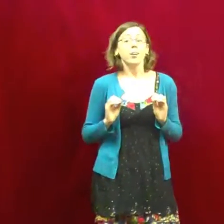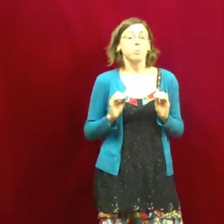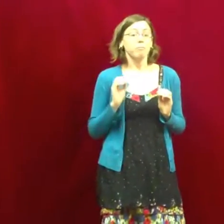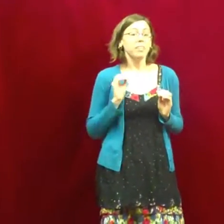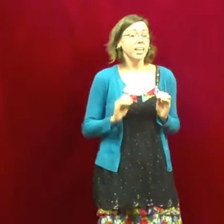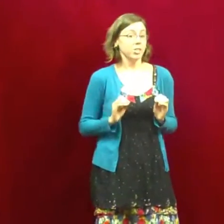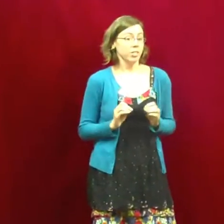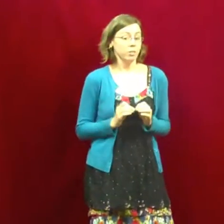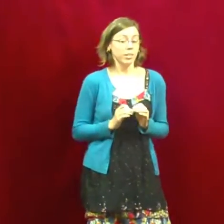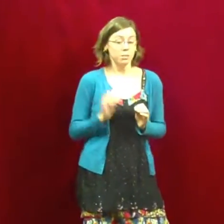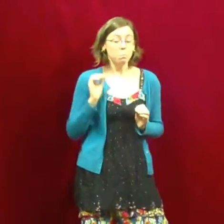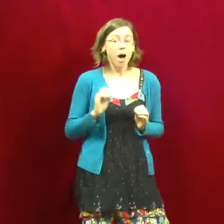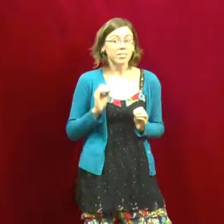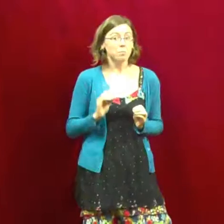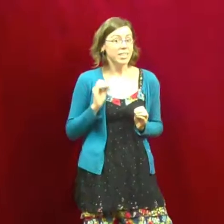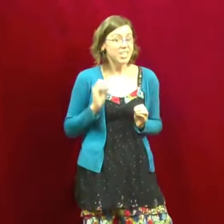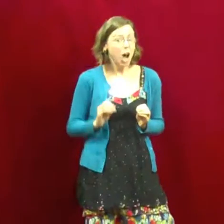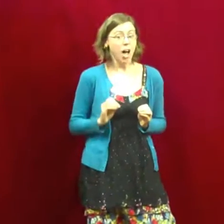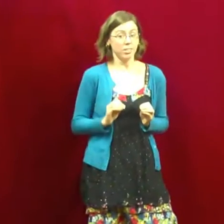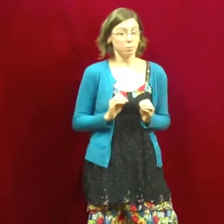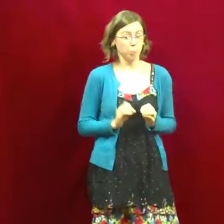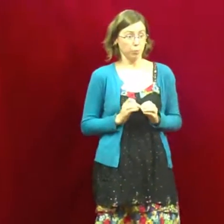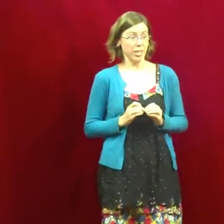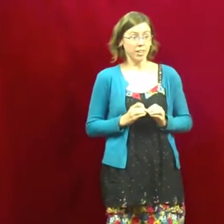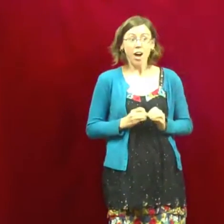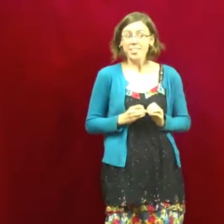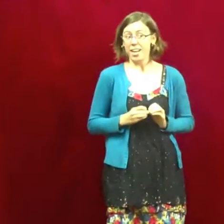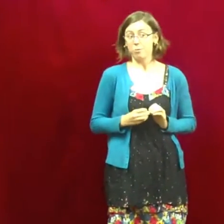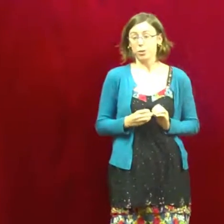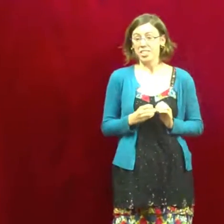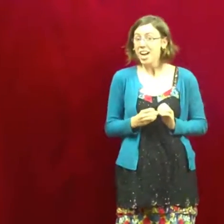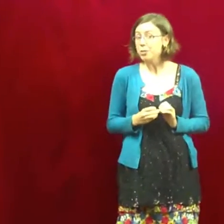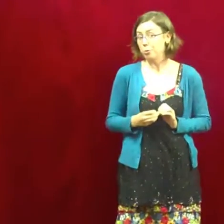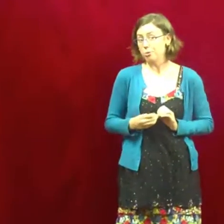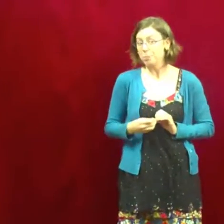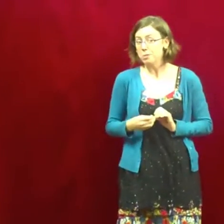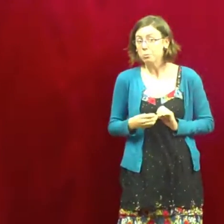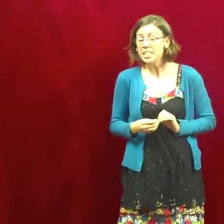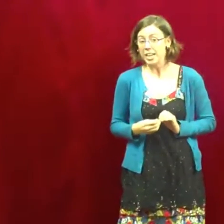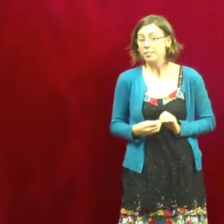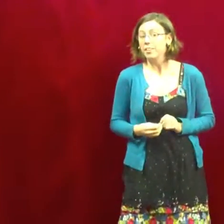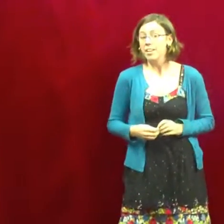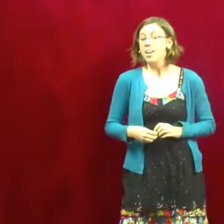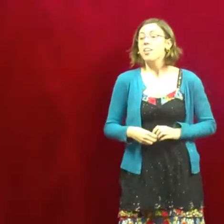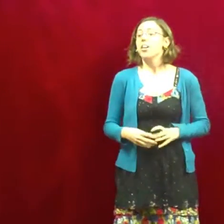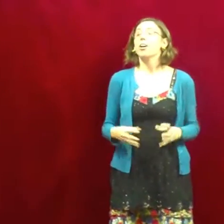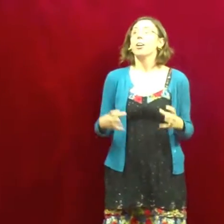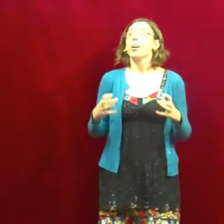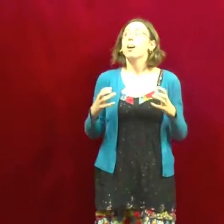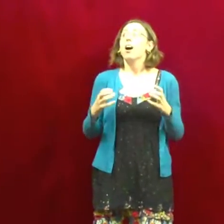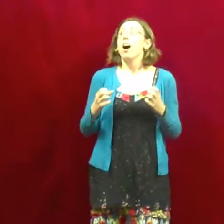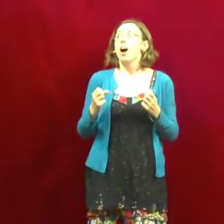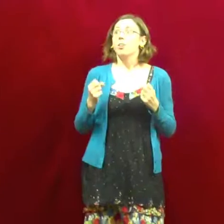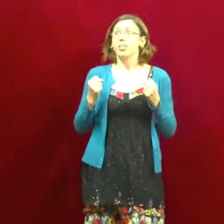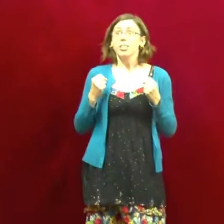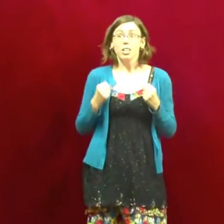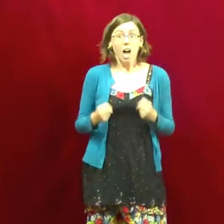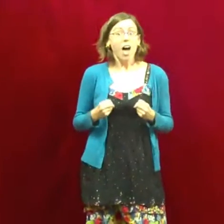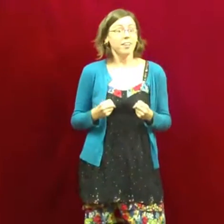reflection, is possibly not appropriate content for a 10-year-old to be reading. There are a lot of